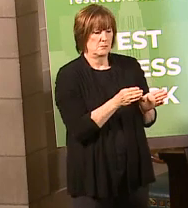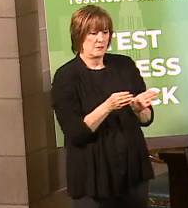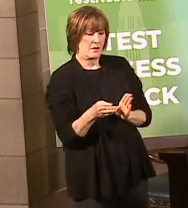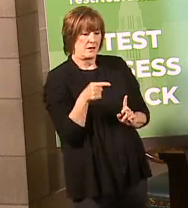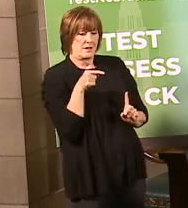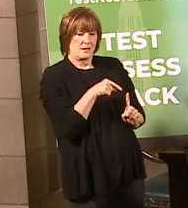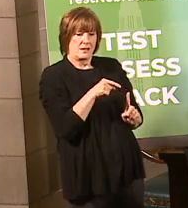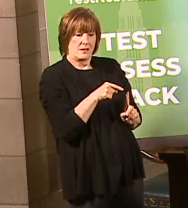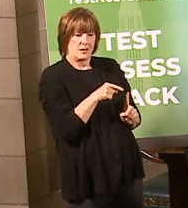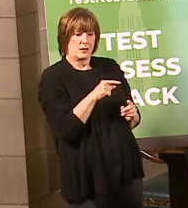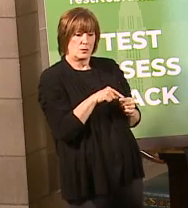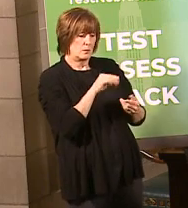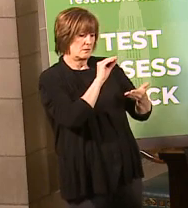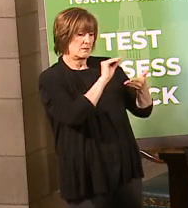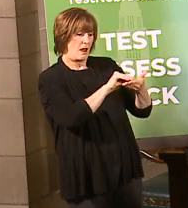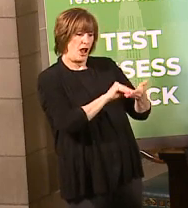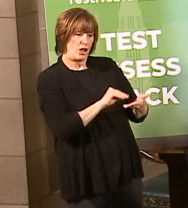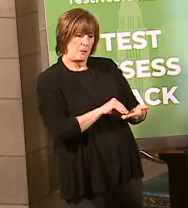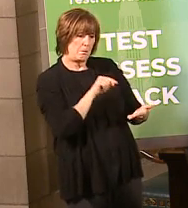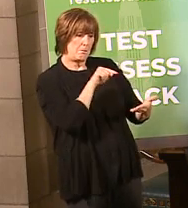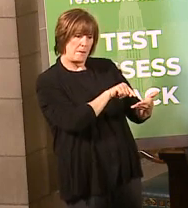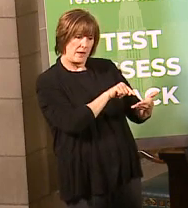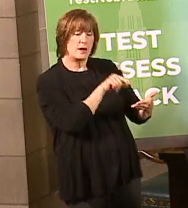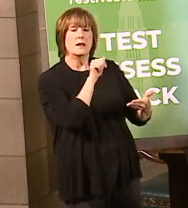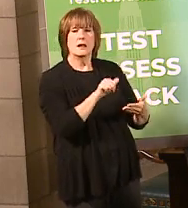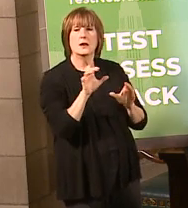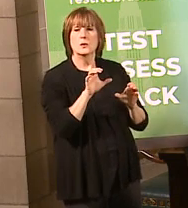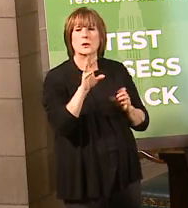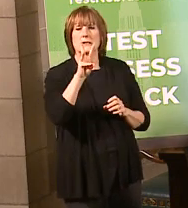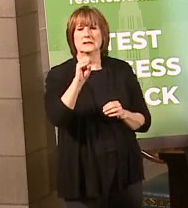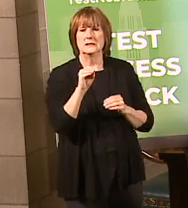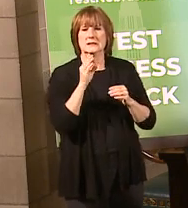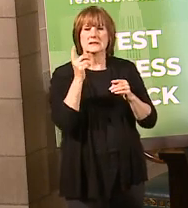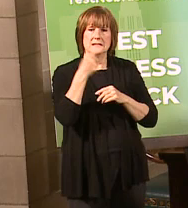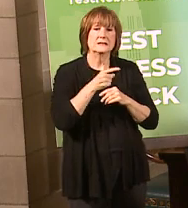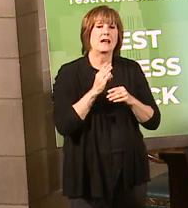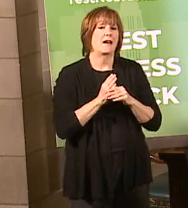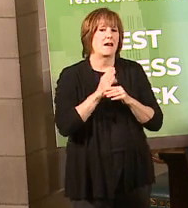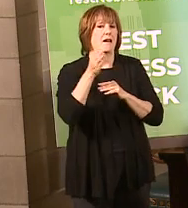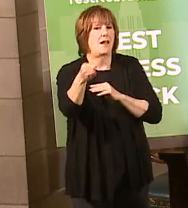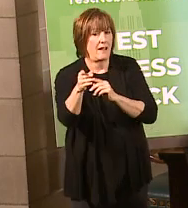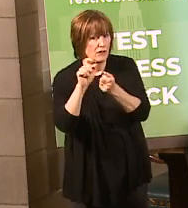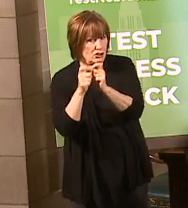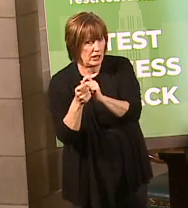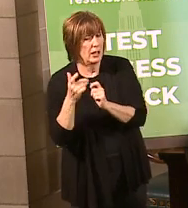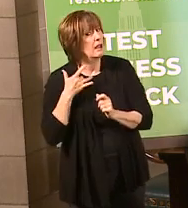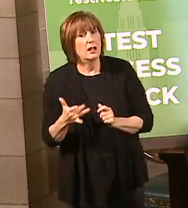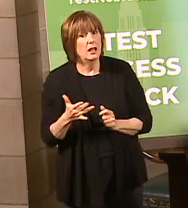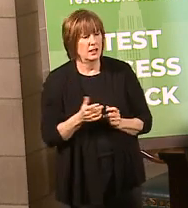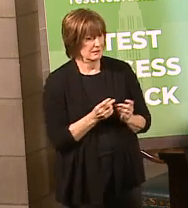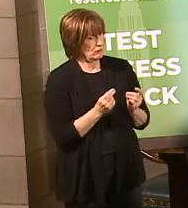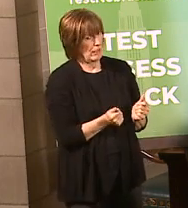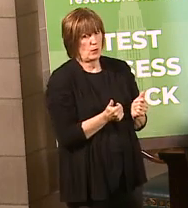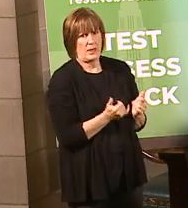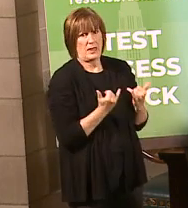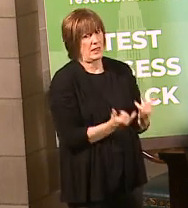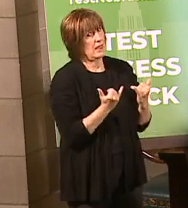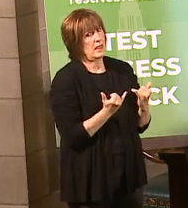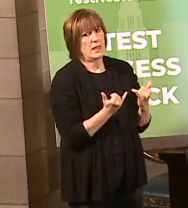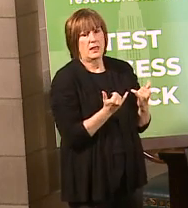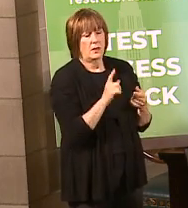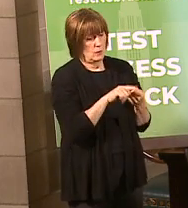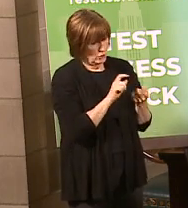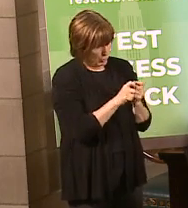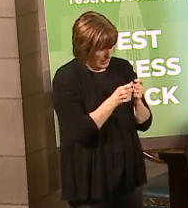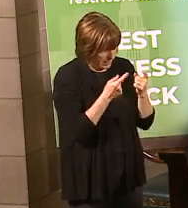that's required to document that in can be done 60 days after the change. Normally, we have to do that right away immediately